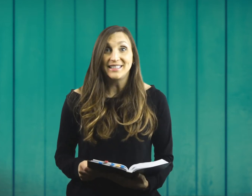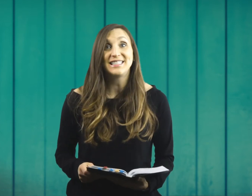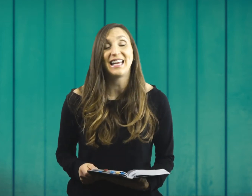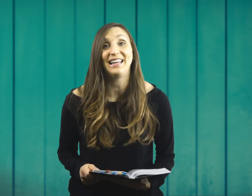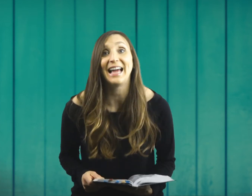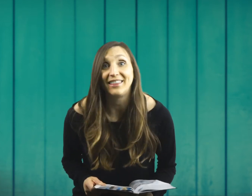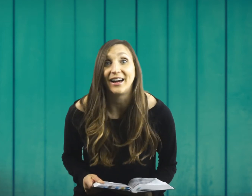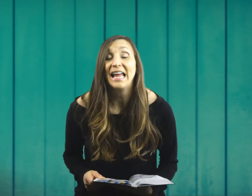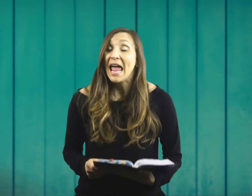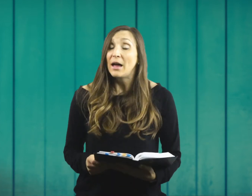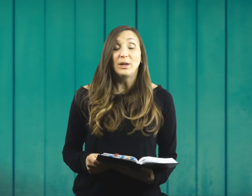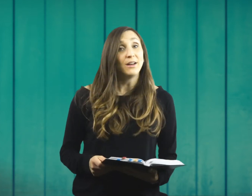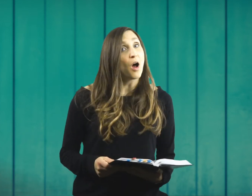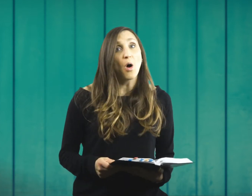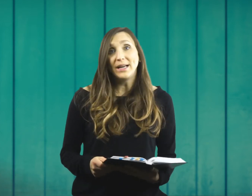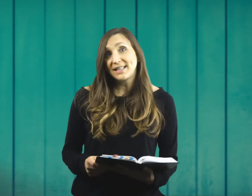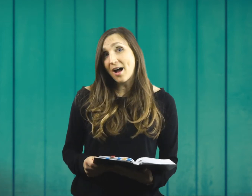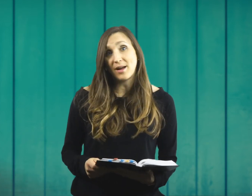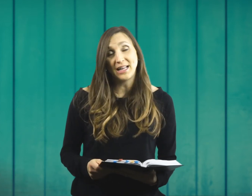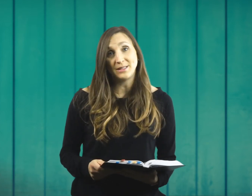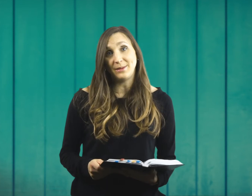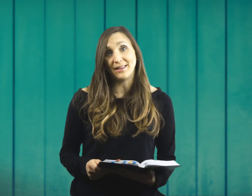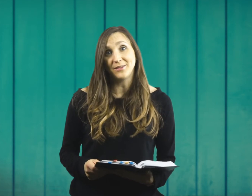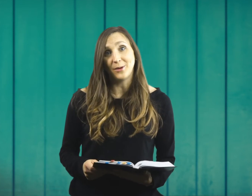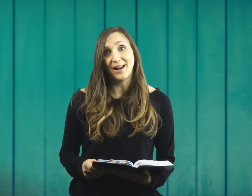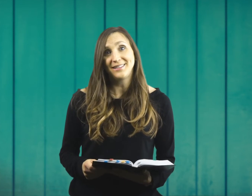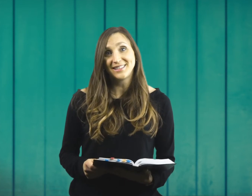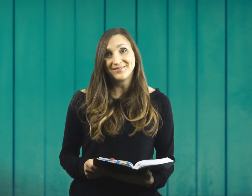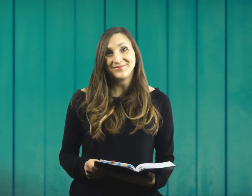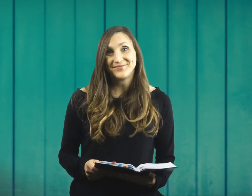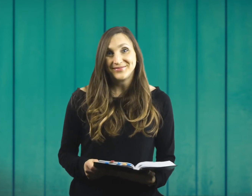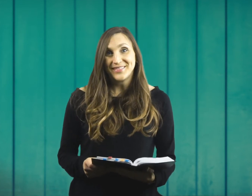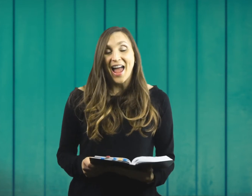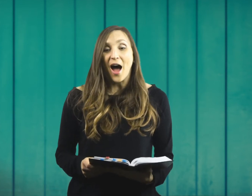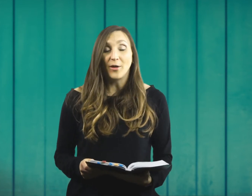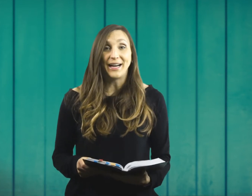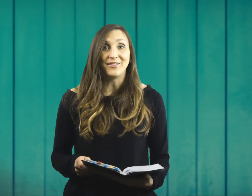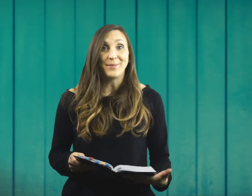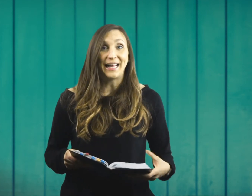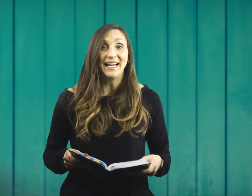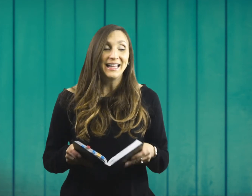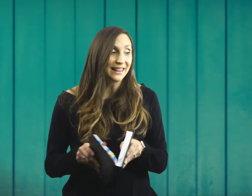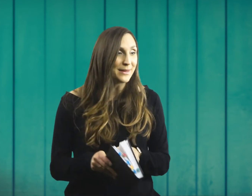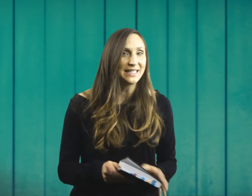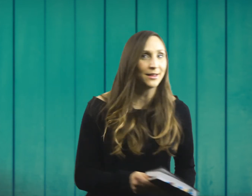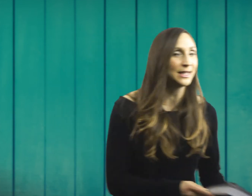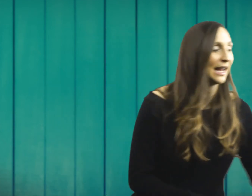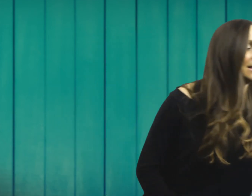together. And we can always count on him to be there for us. All right, everybody. Let me see those hands